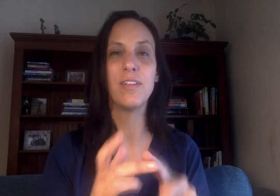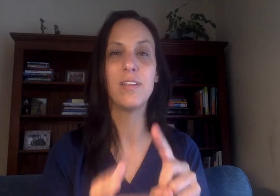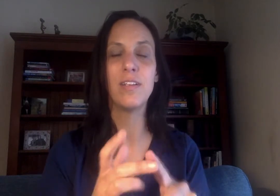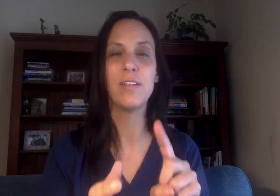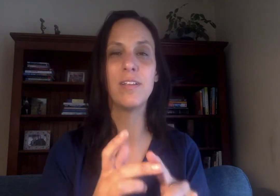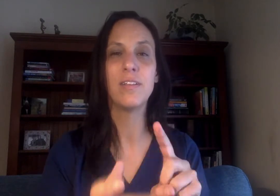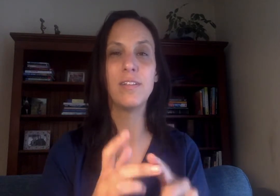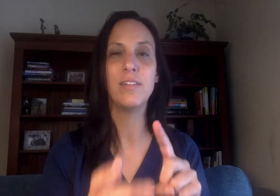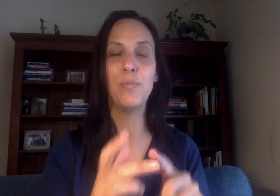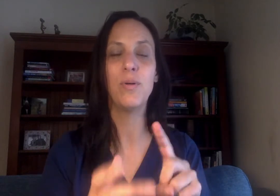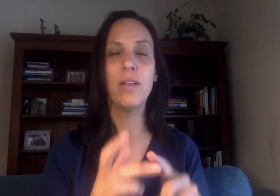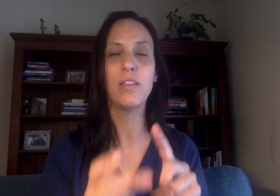Deep breath.